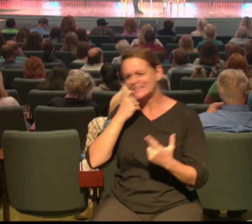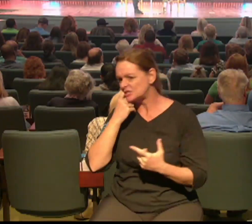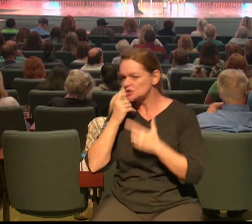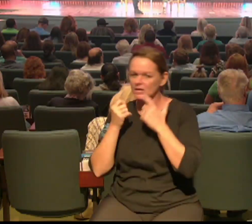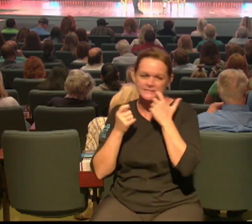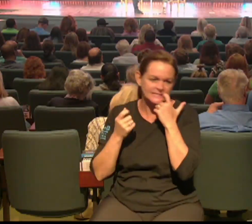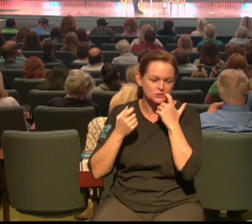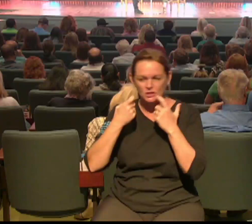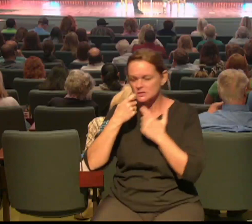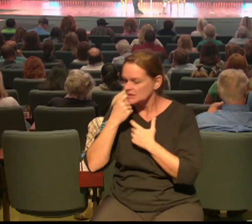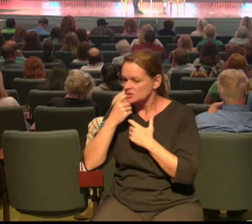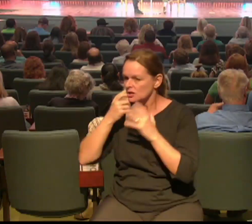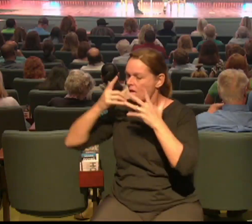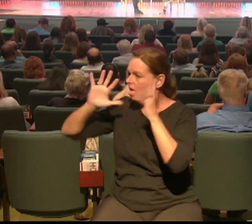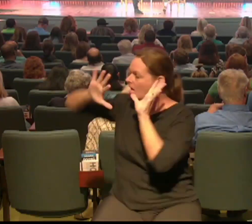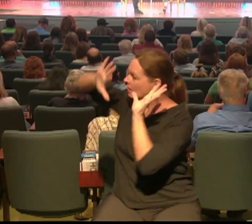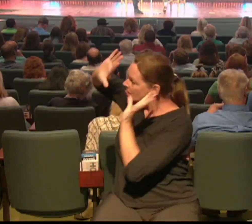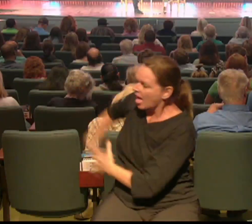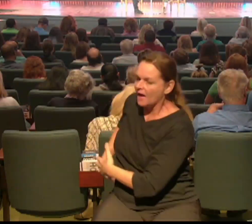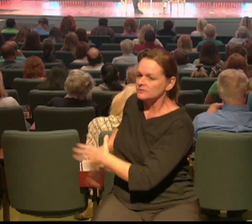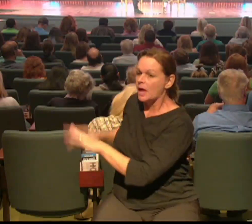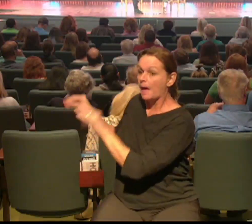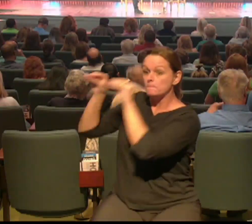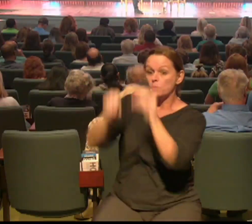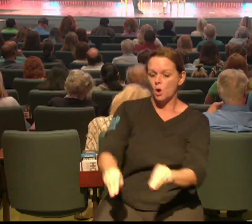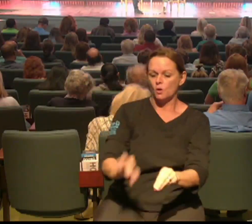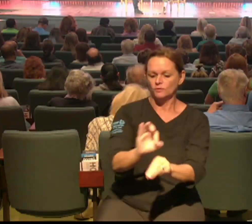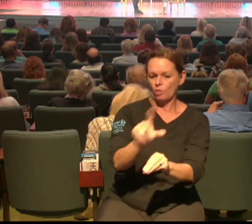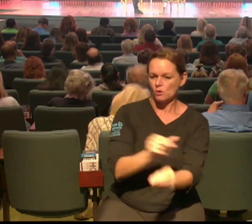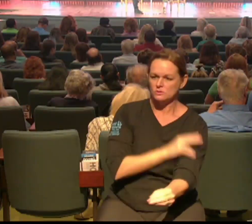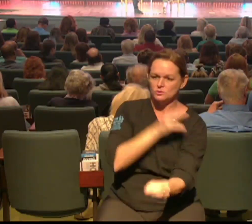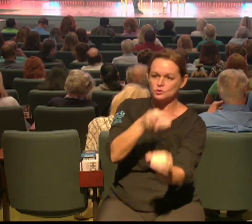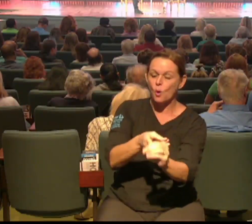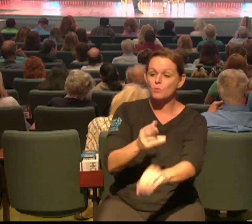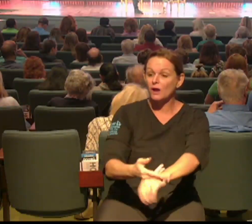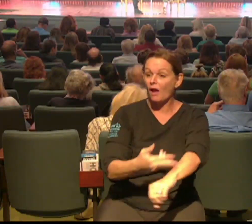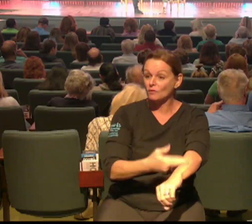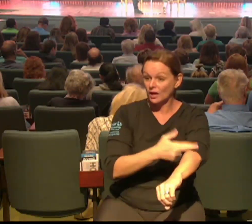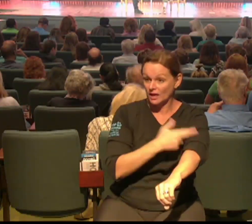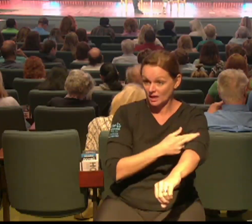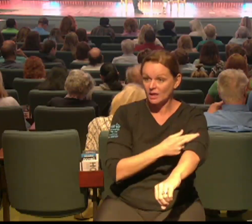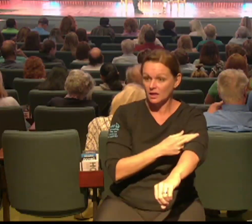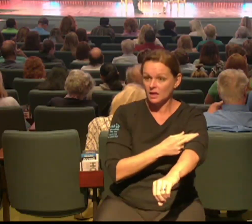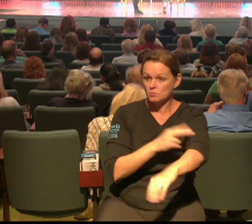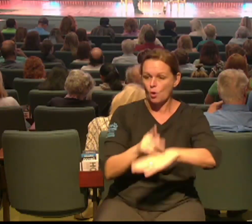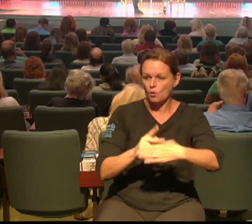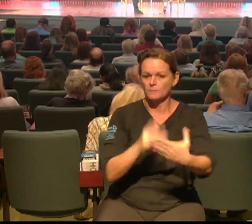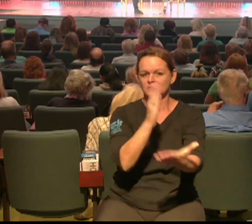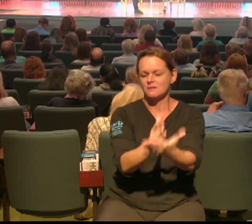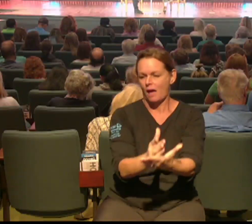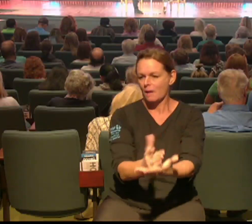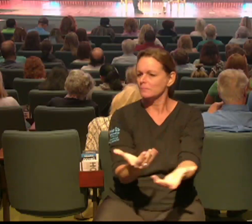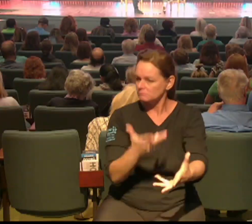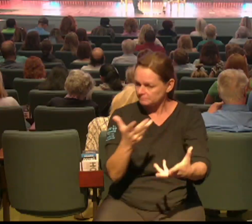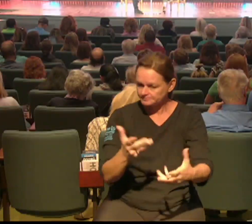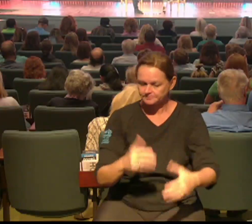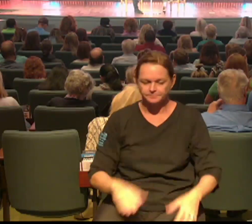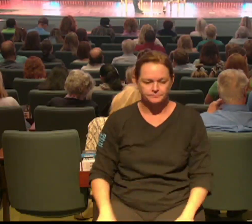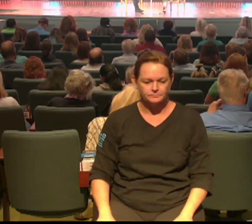to get help she went to our celebrate recovery program and she found the answer to all of her problems which was Jesus but she was still on a journey